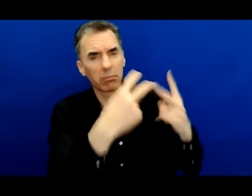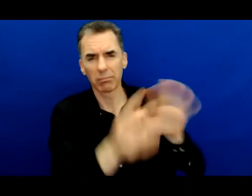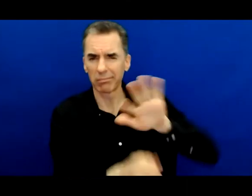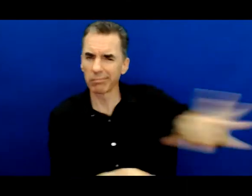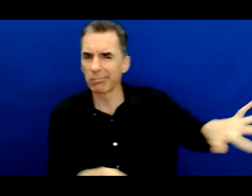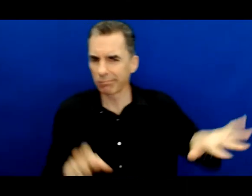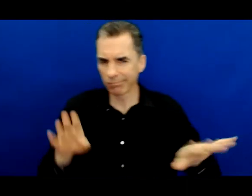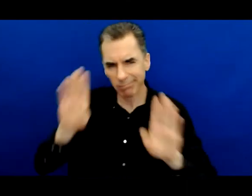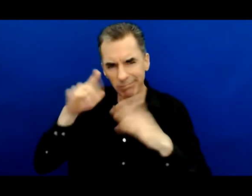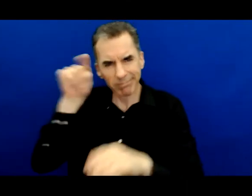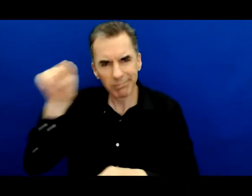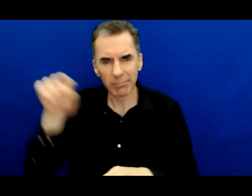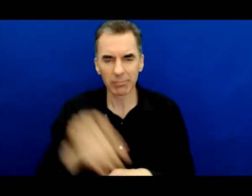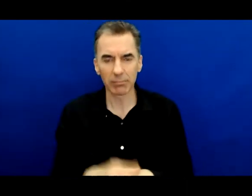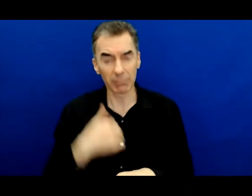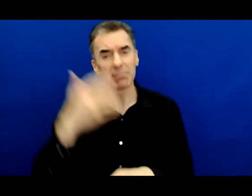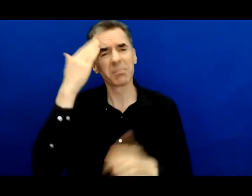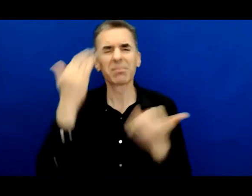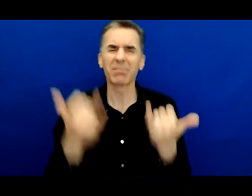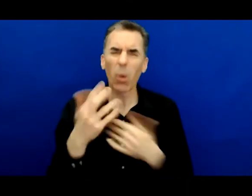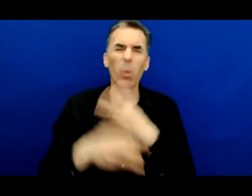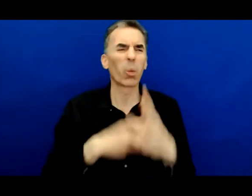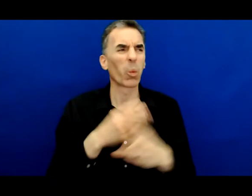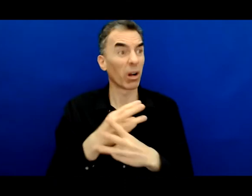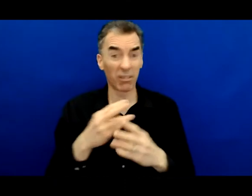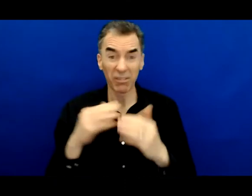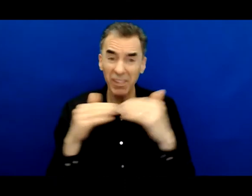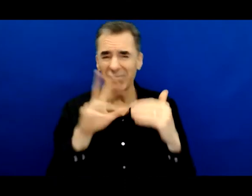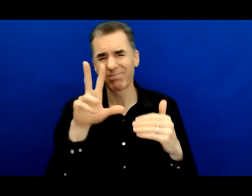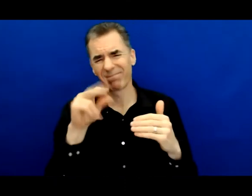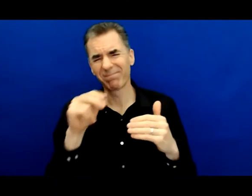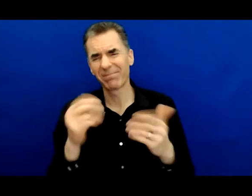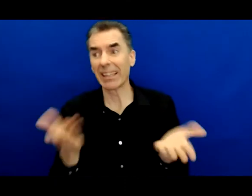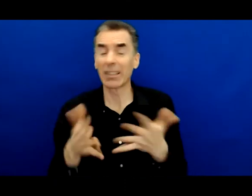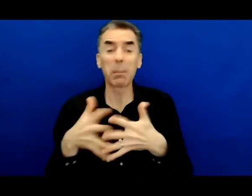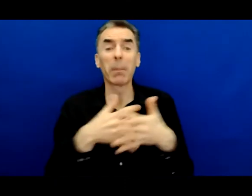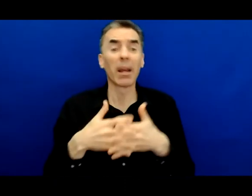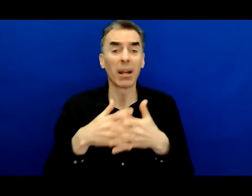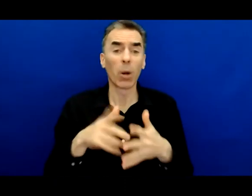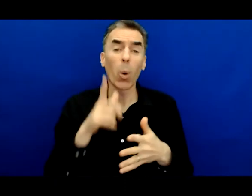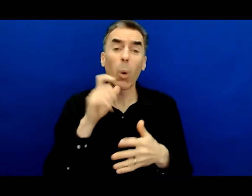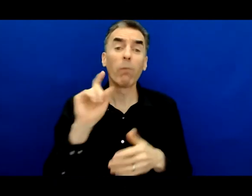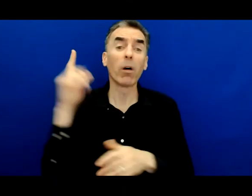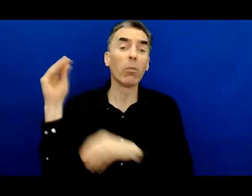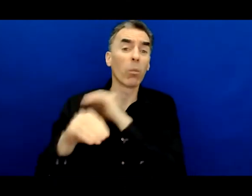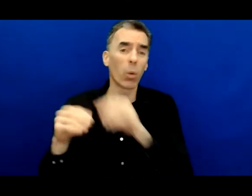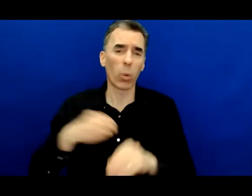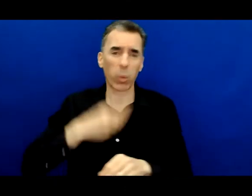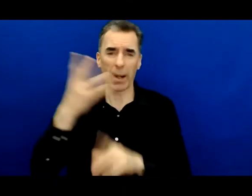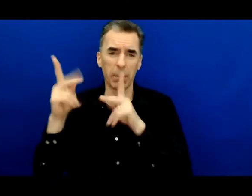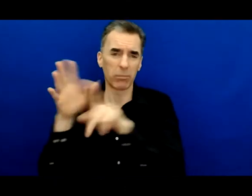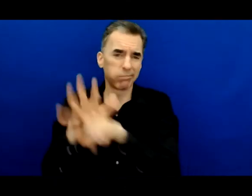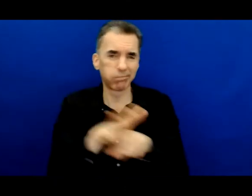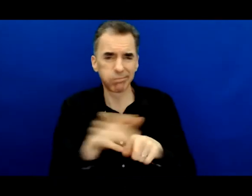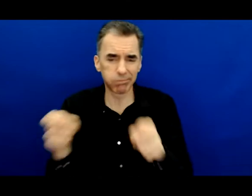live in an unfair world that's increasingly tribal, in a country that was built on white supremacy, in a world filled with war and hunger and despair